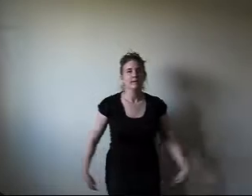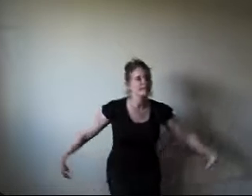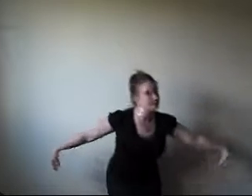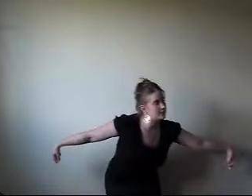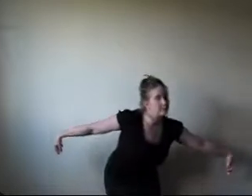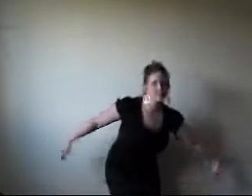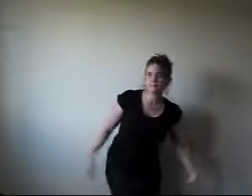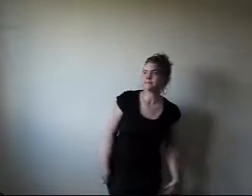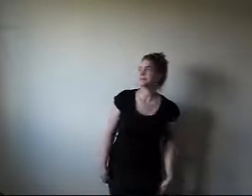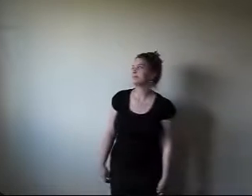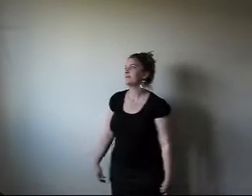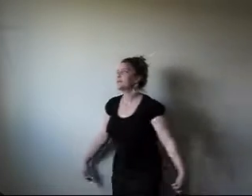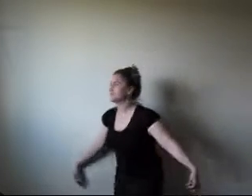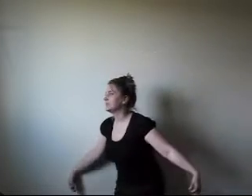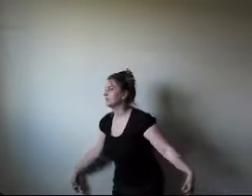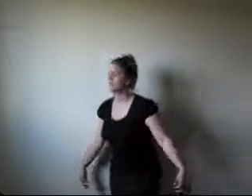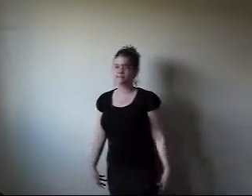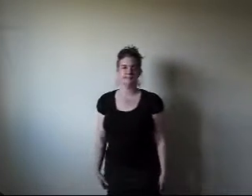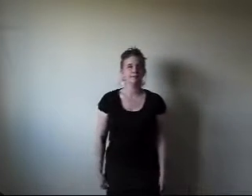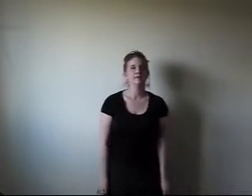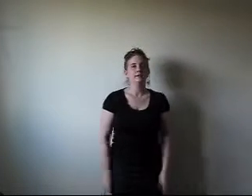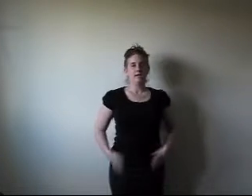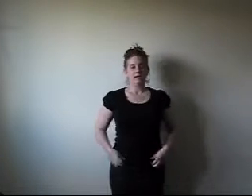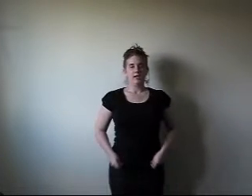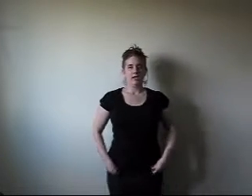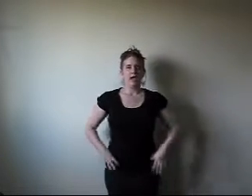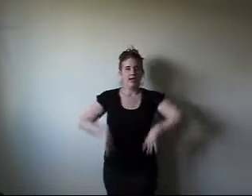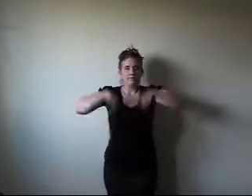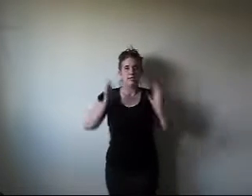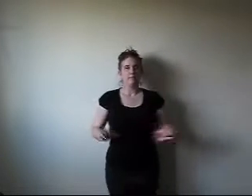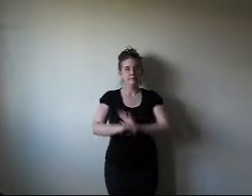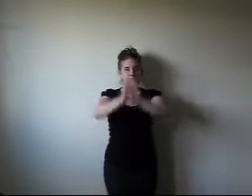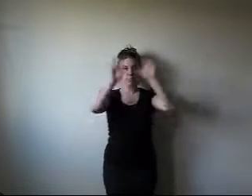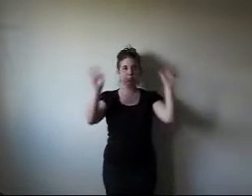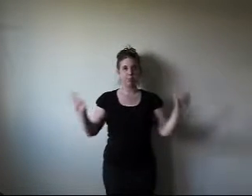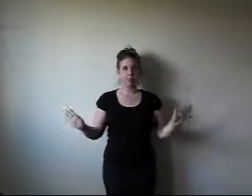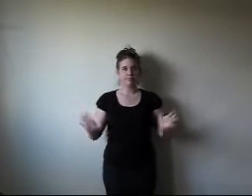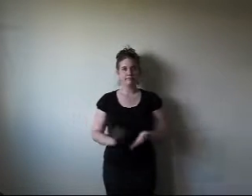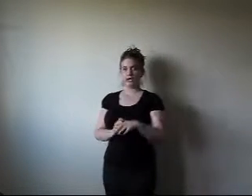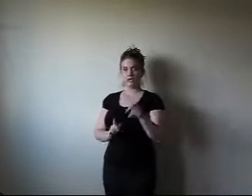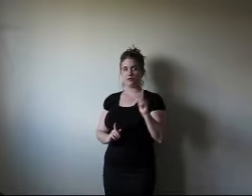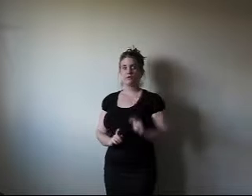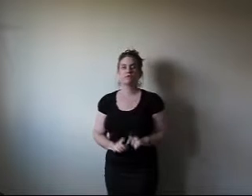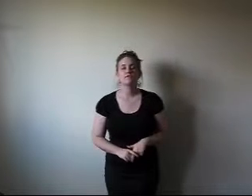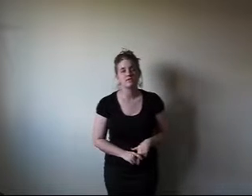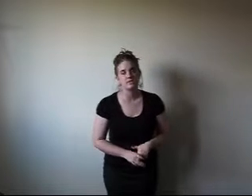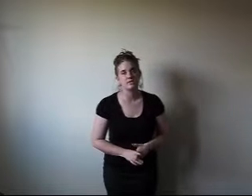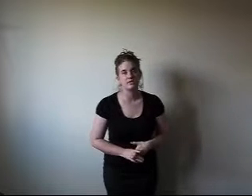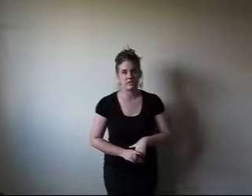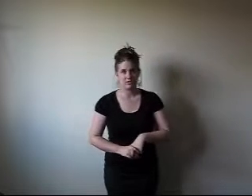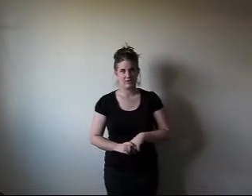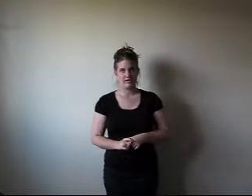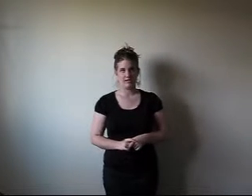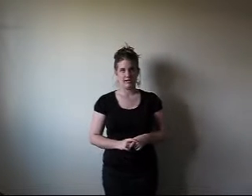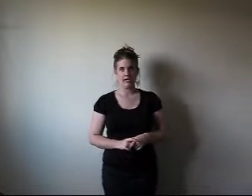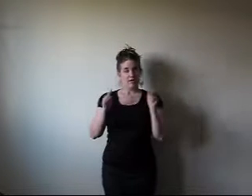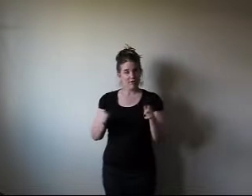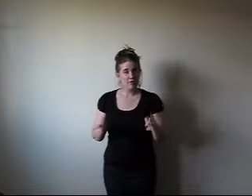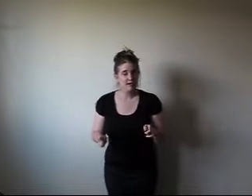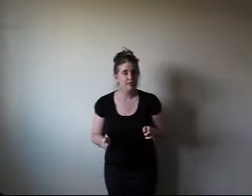Thank you. Thank you. Okay. So. Here are the rules for this week's Silly Survey Sunday. If you're making